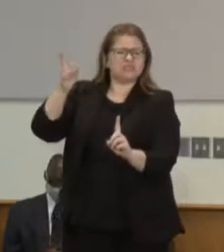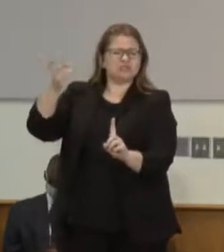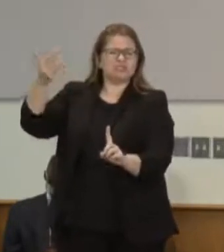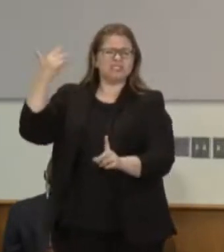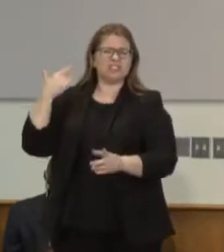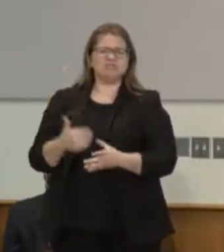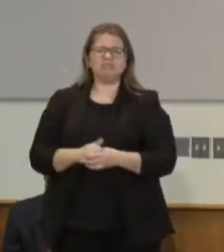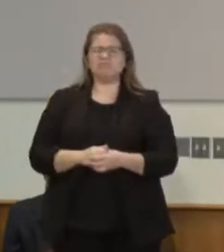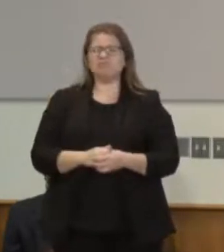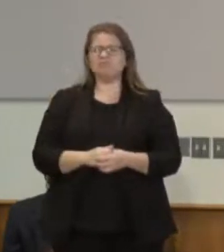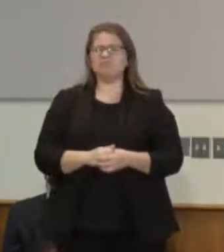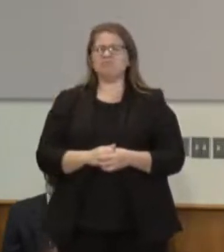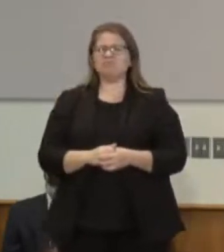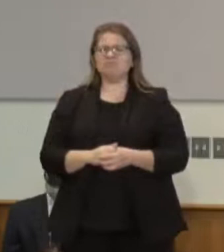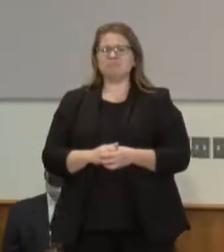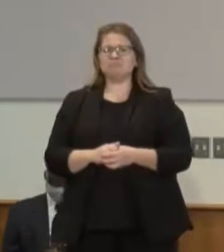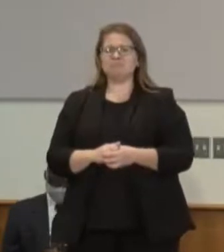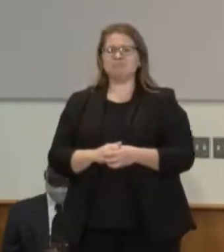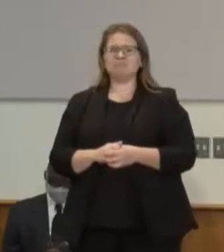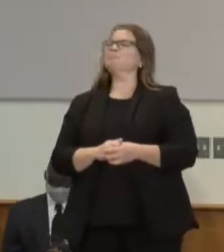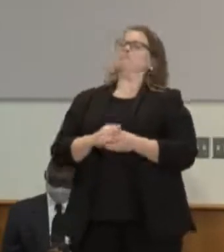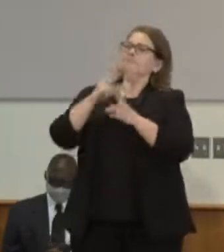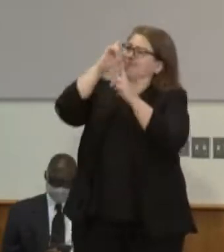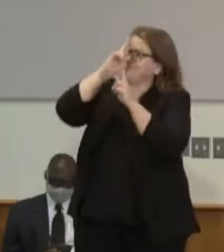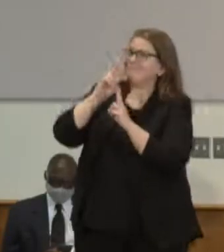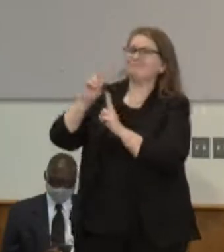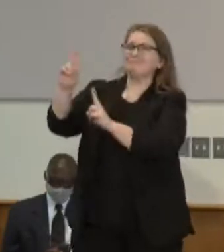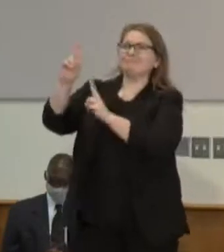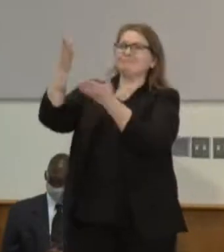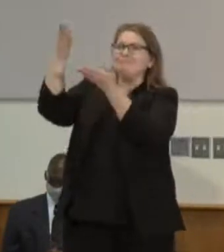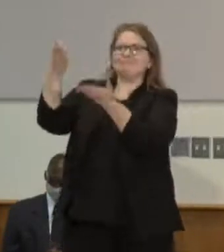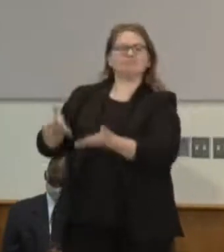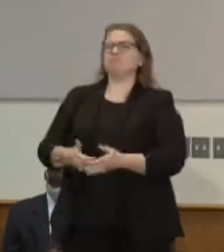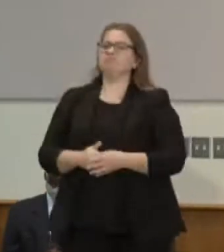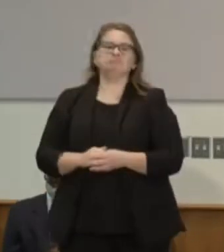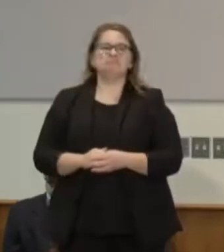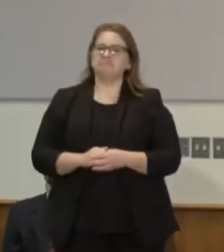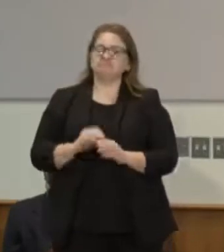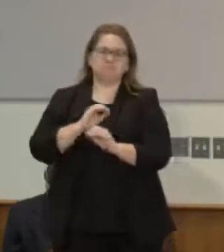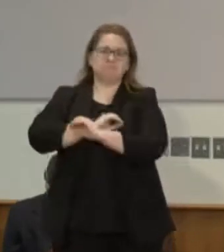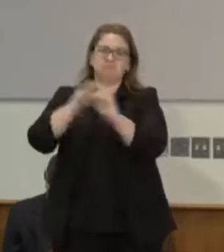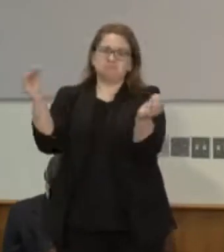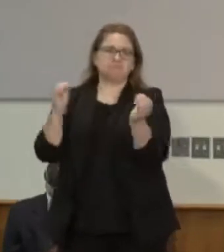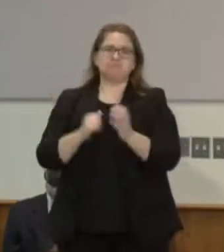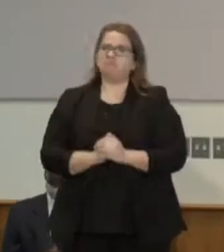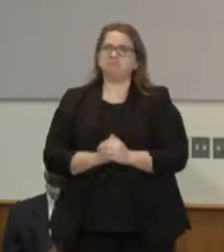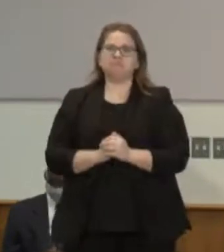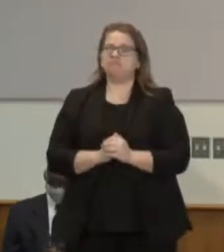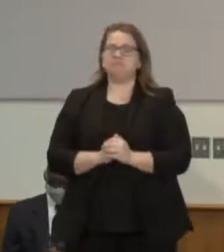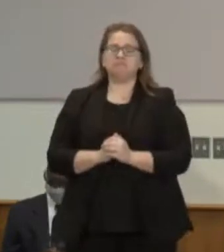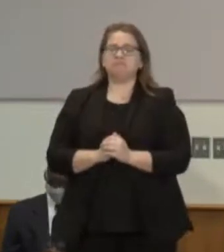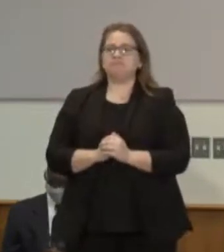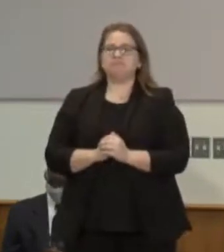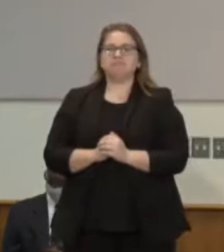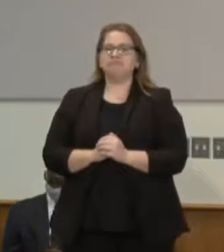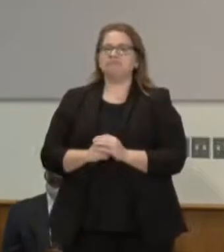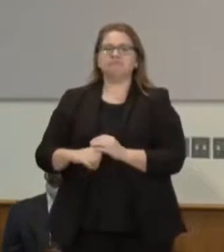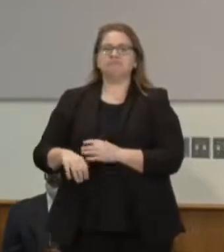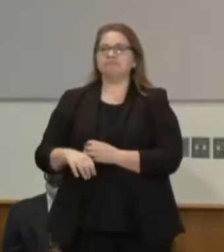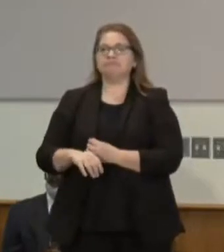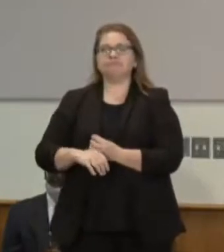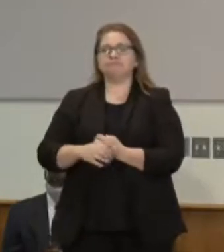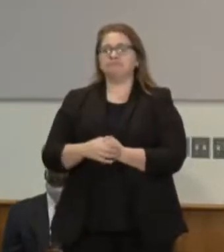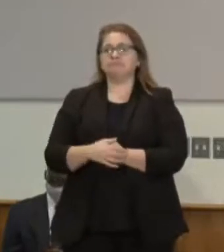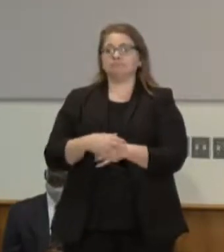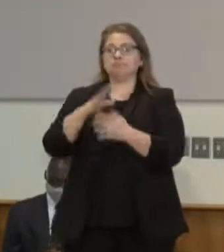legacy there is no honor in the legacy of Christopher Columbus to remove a statue or choose not